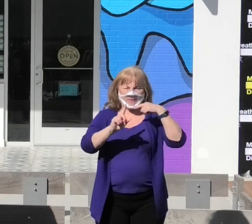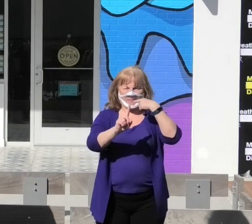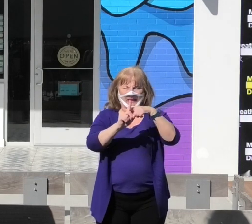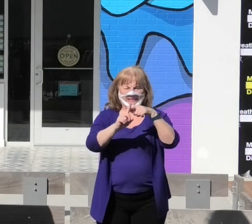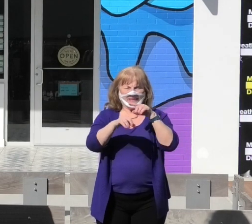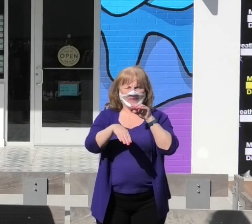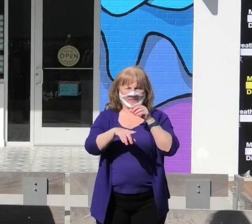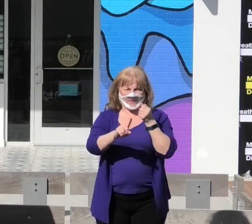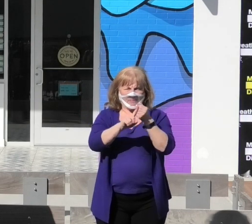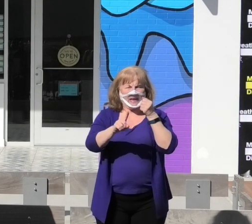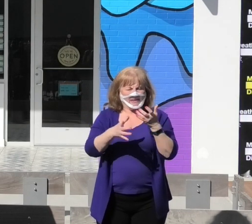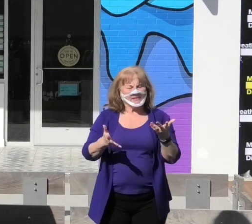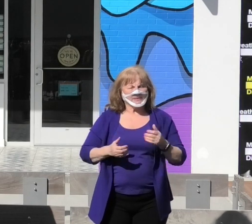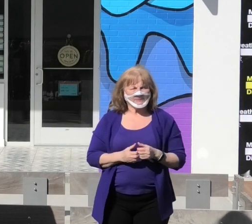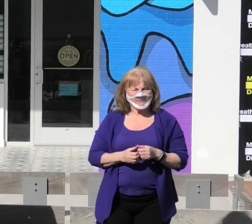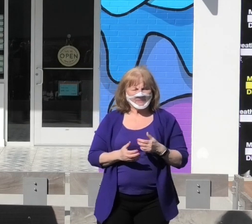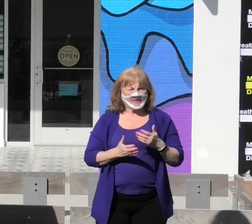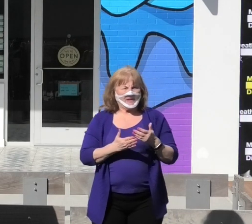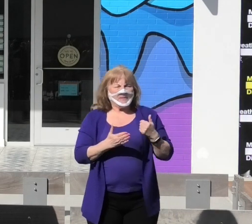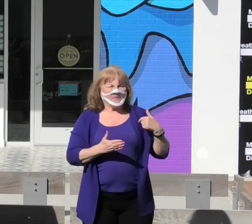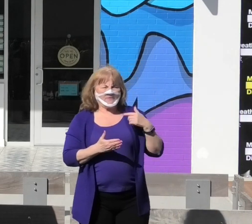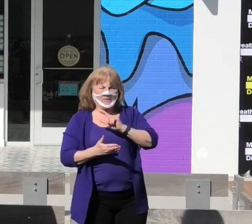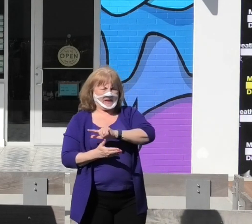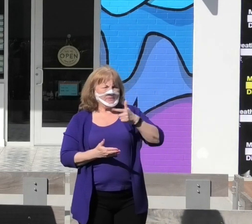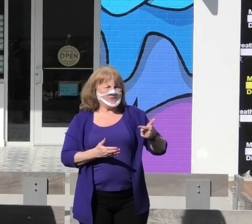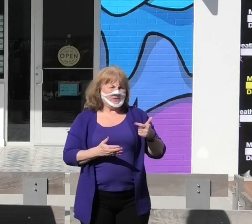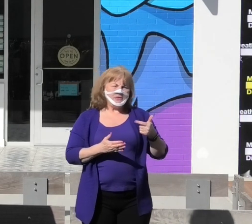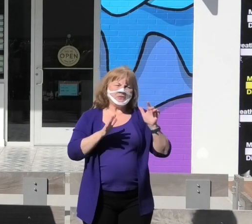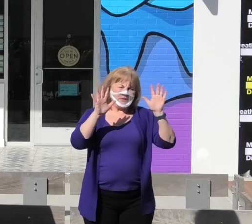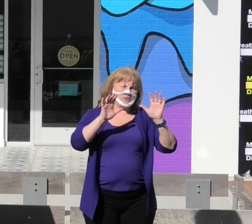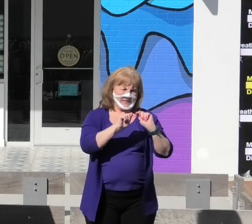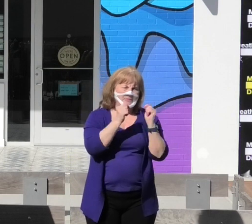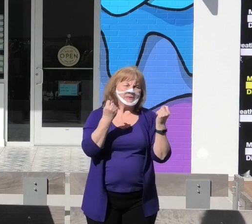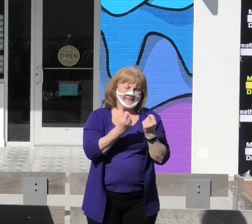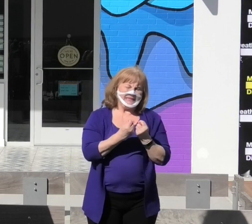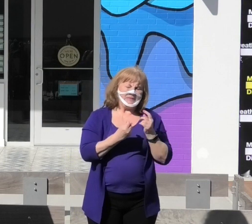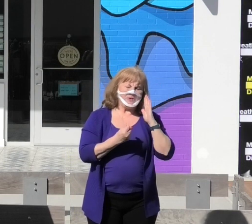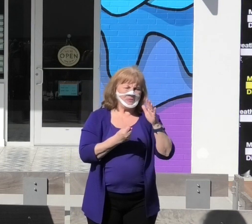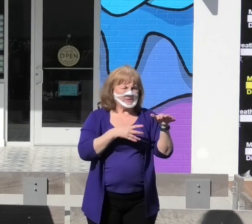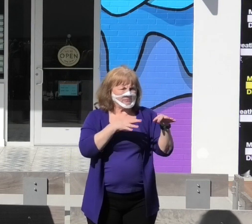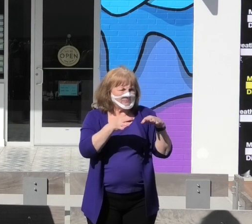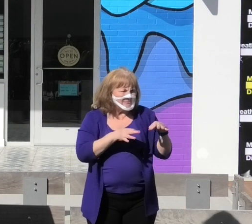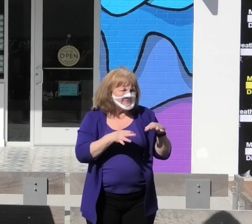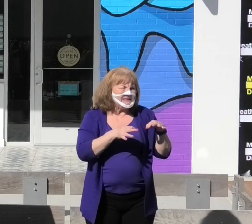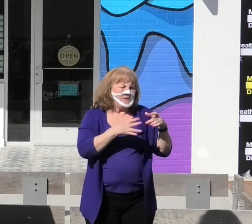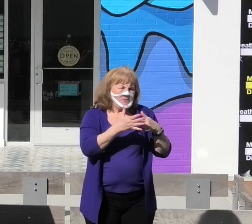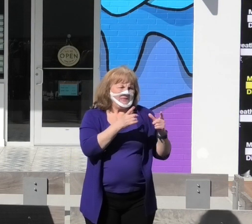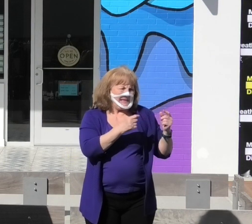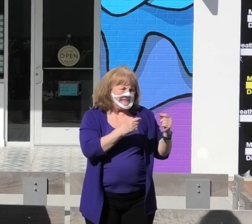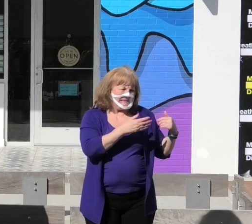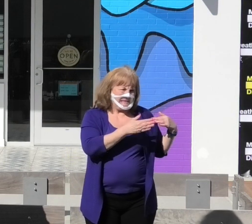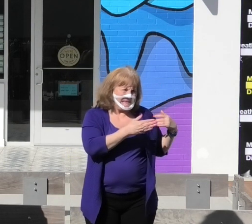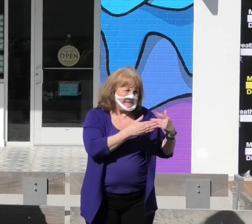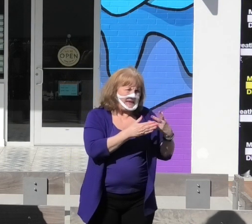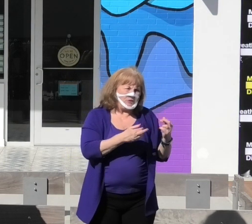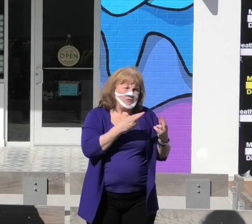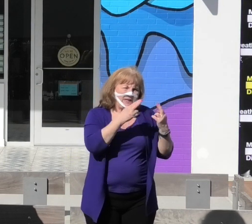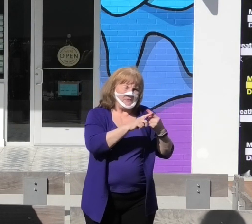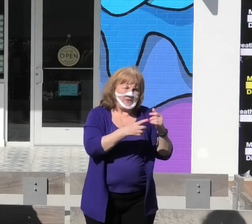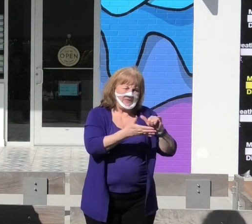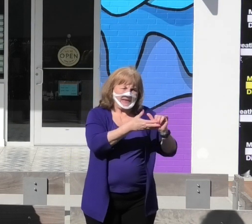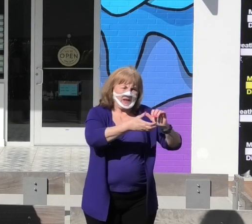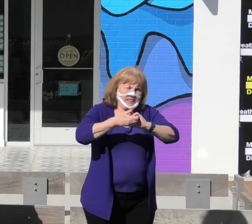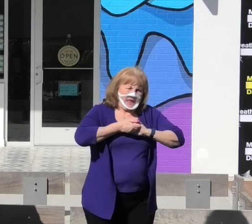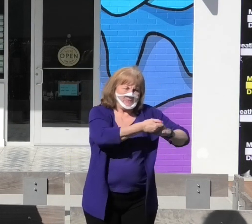impact. And before I pass it over to this incredible team who will outline the work and recommendations of the Collaborative,